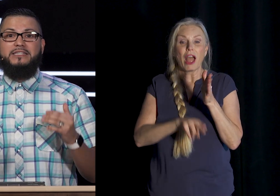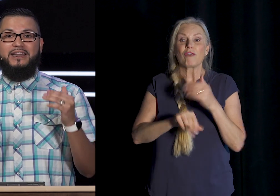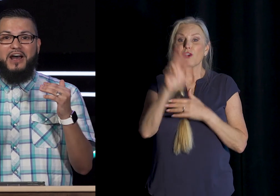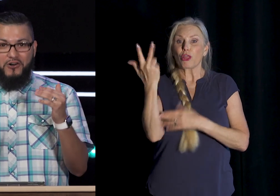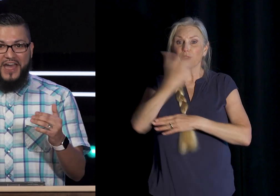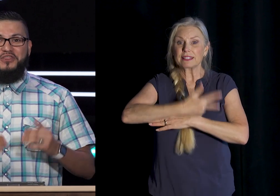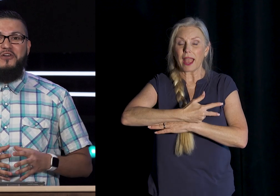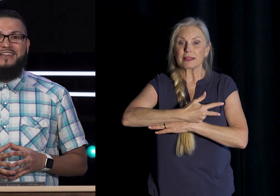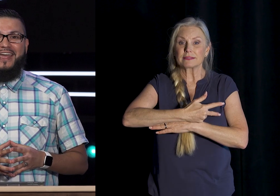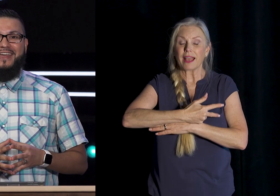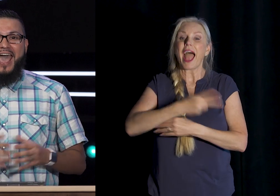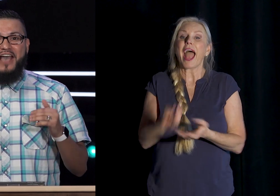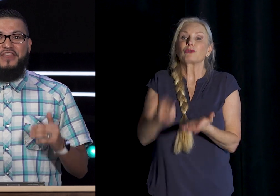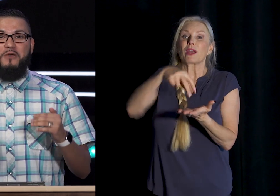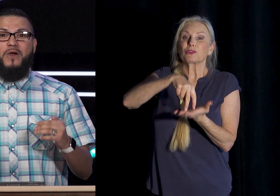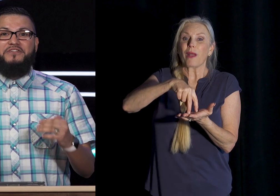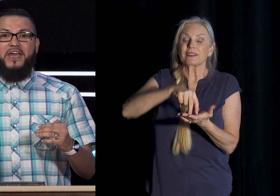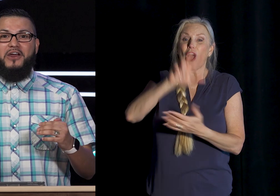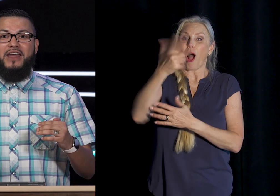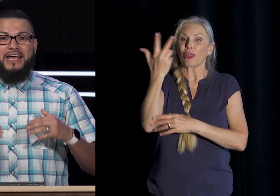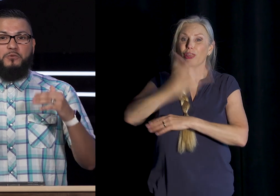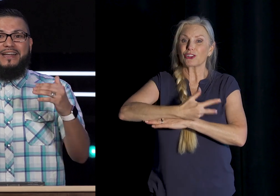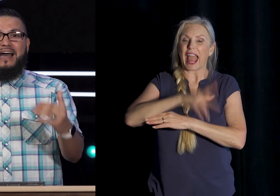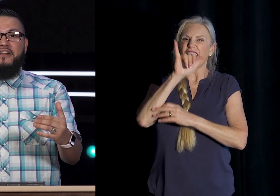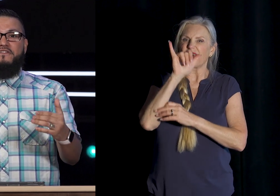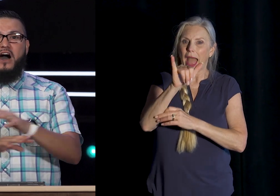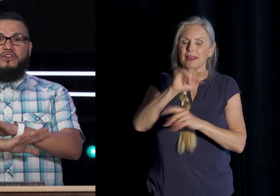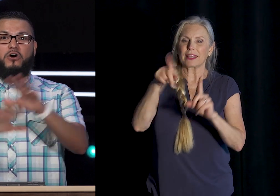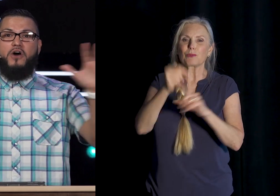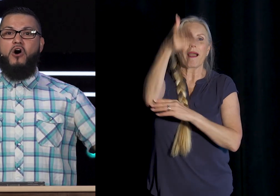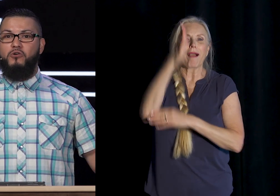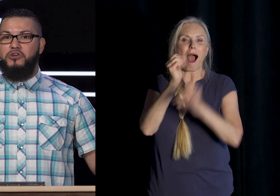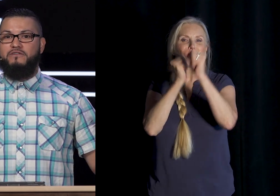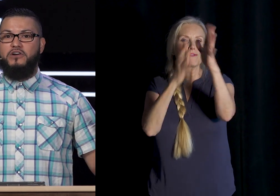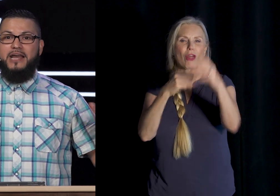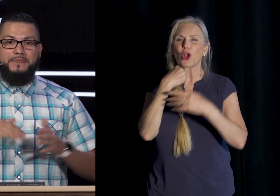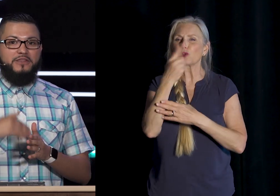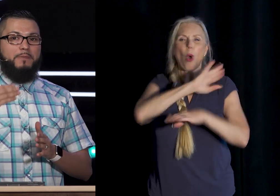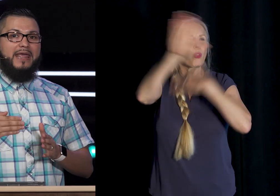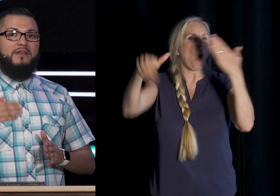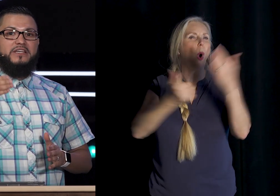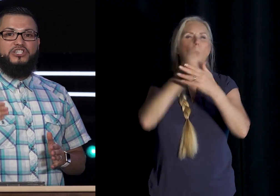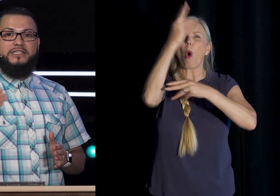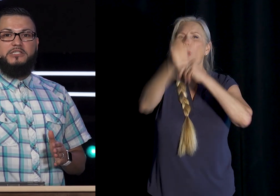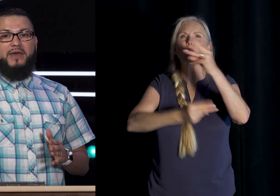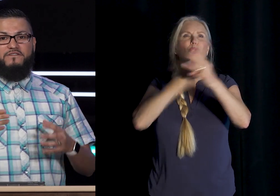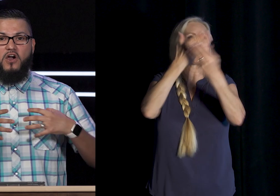On that third day And that right there Is when God the Father Told the whole universe That the payment That Jesus made For